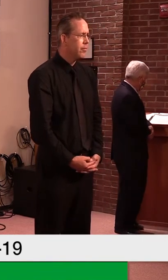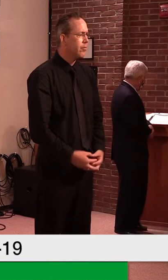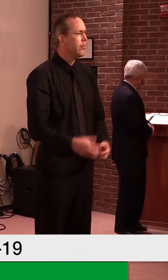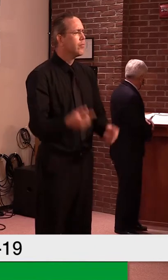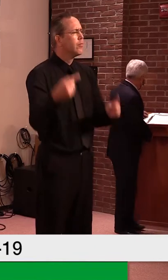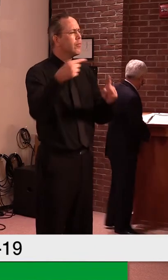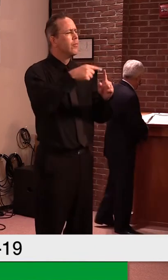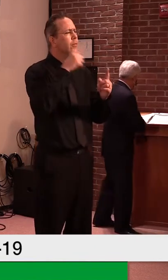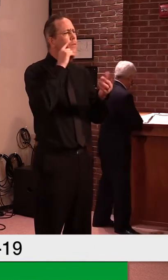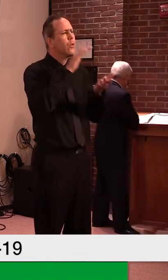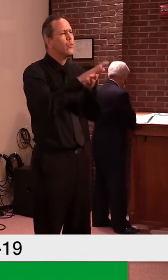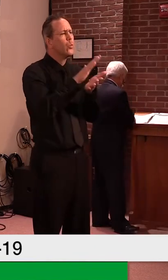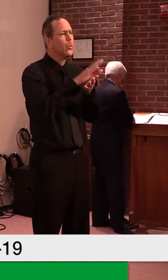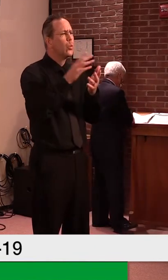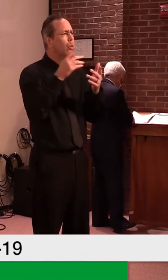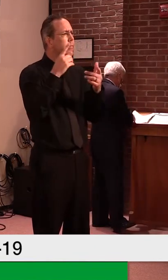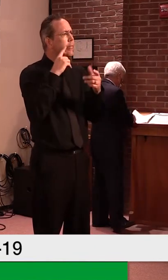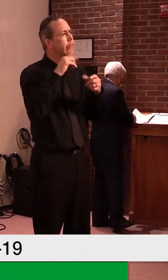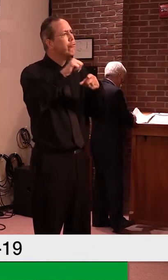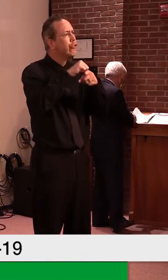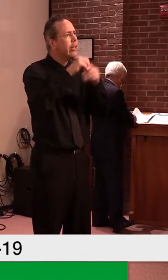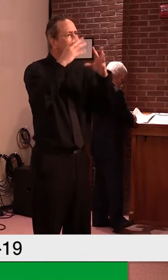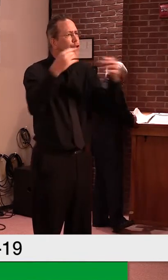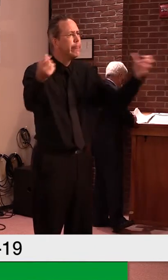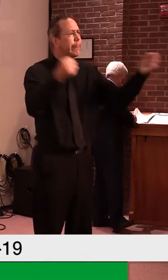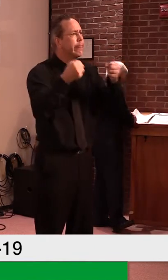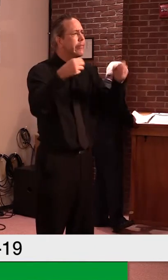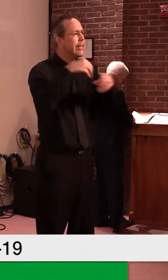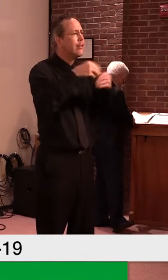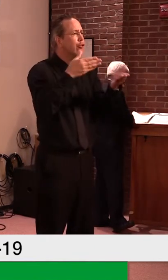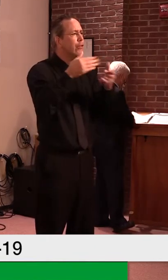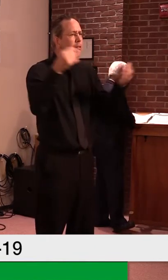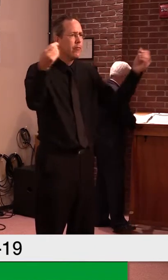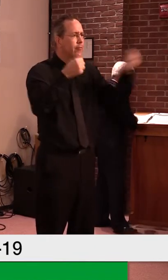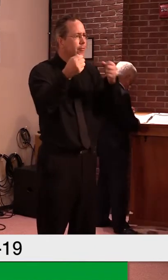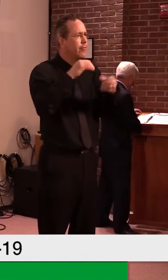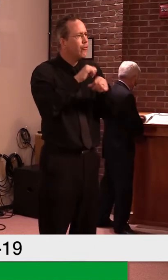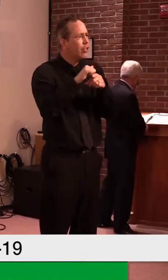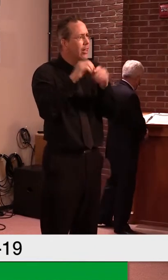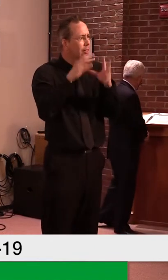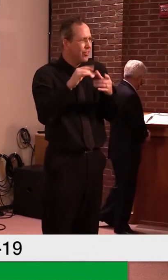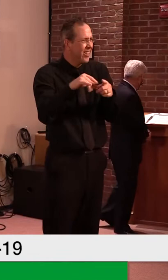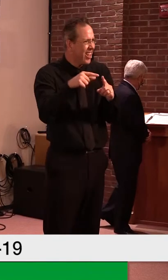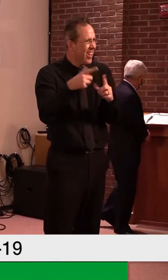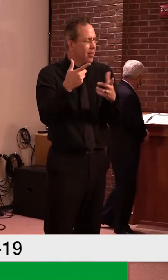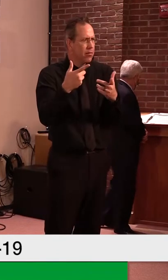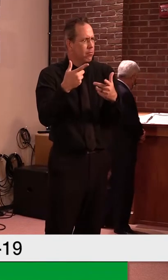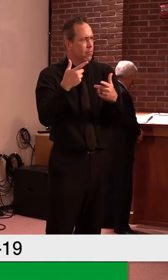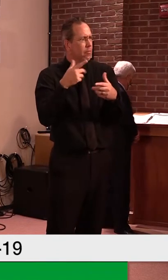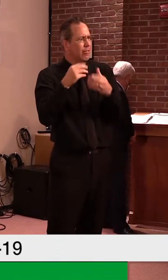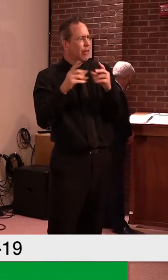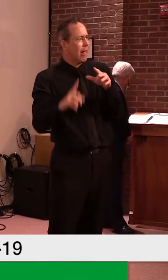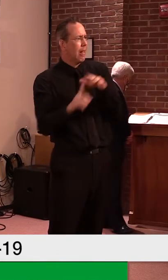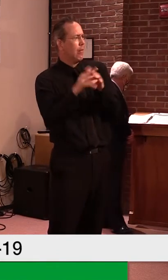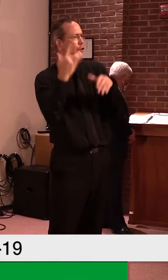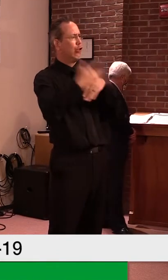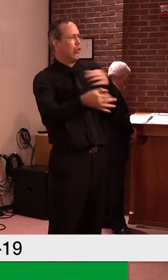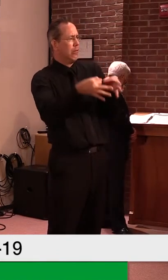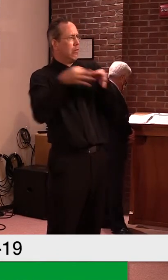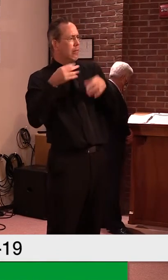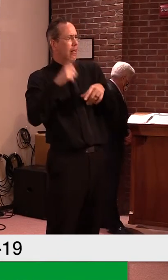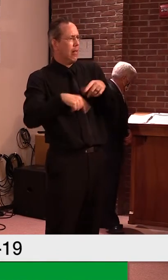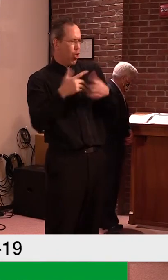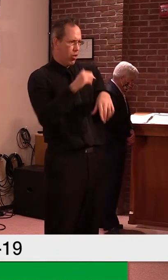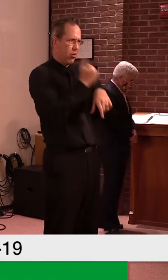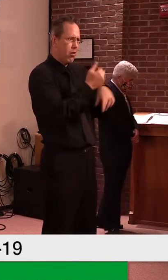meet until later in August. And there may not be a lot of time for any kind of certainty for the districts to work with. Would it be possible